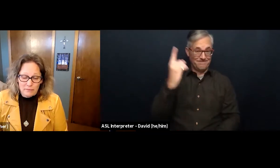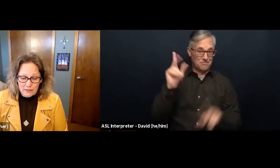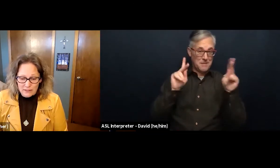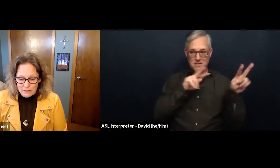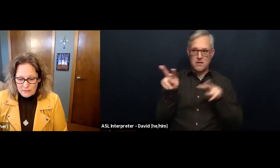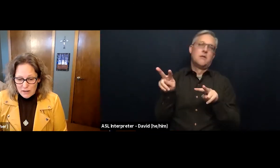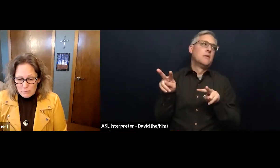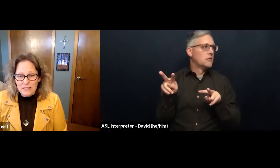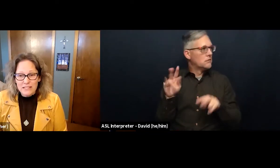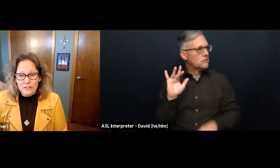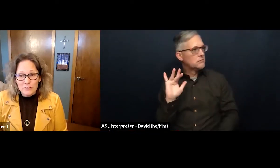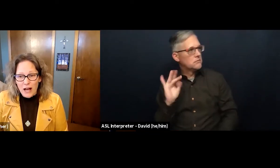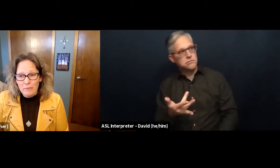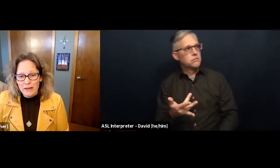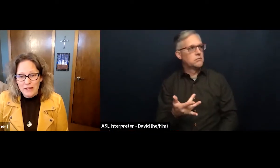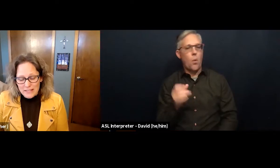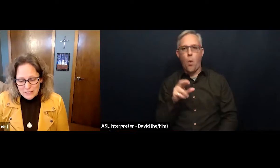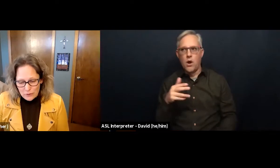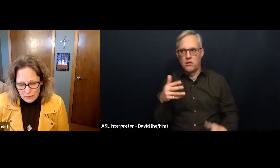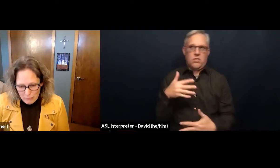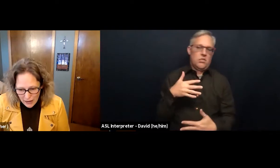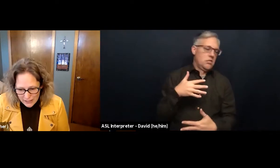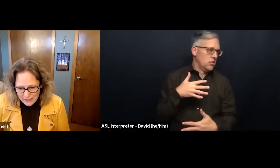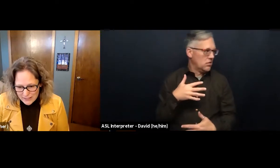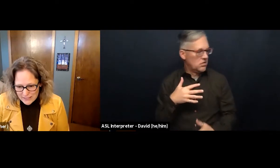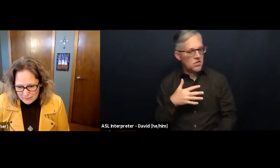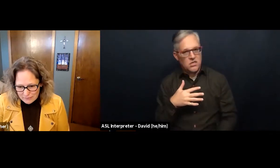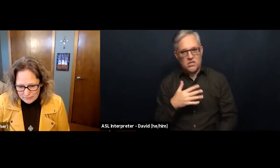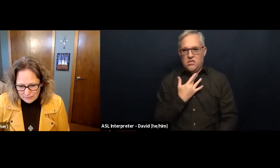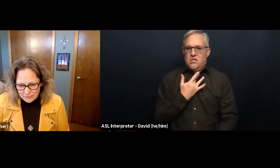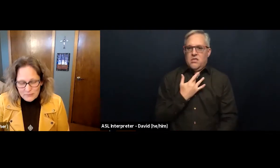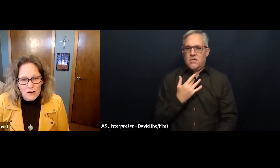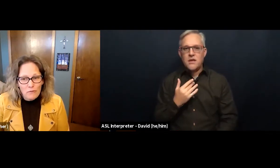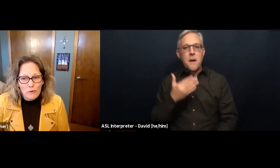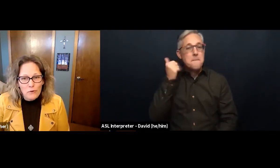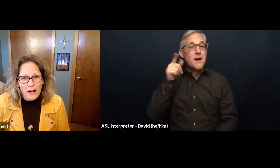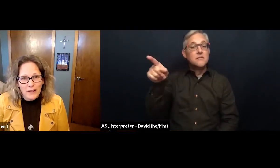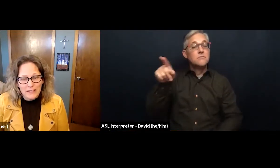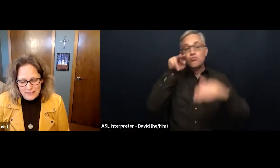Right? Because their job is to remind us of who God is.